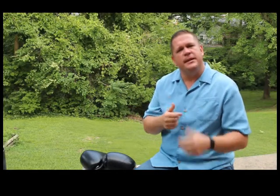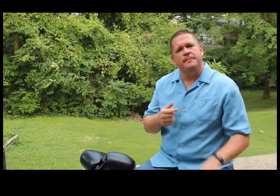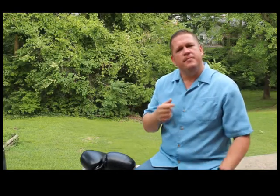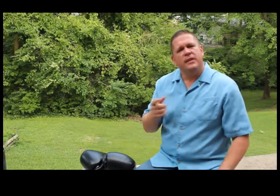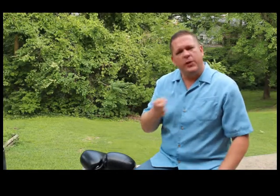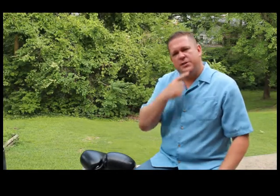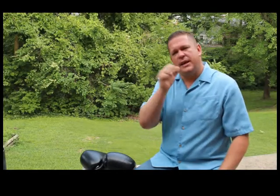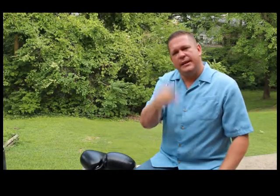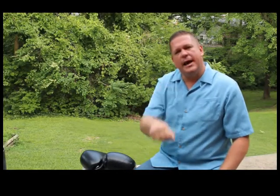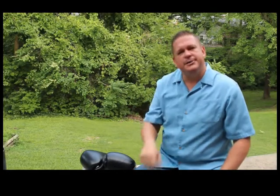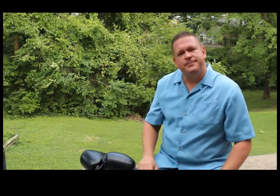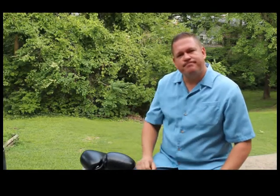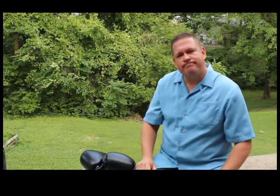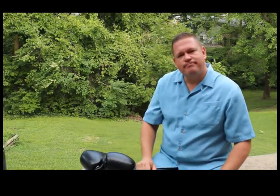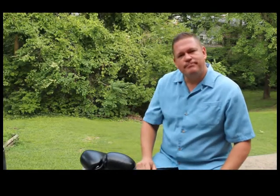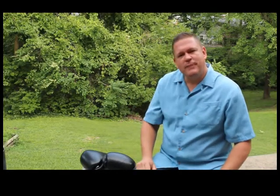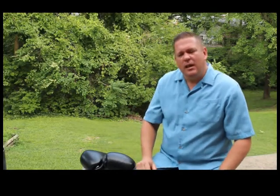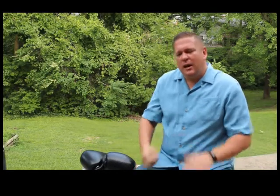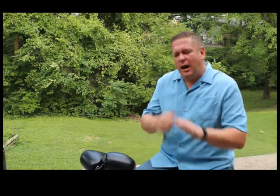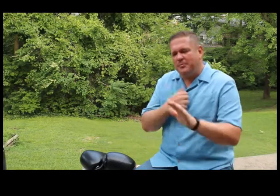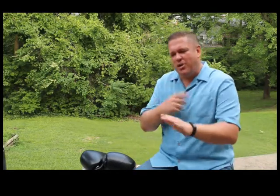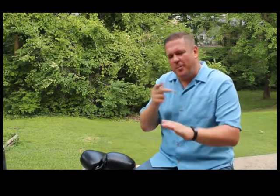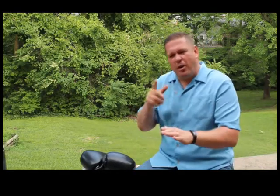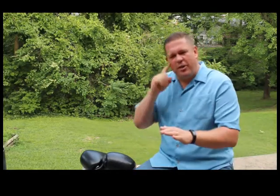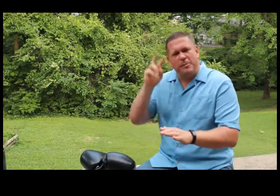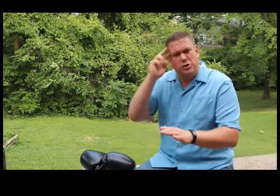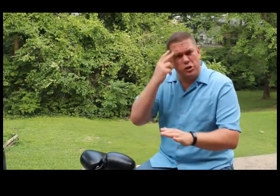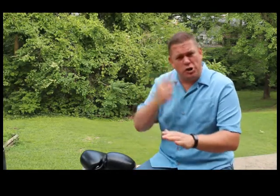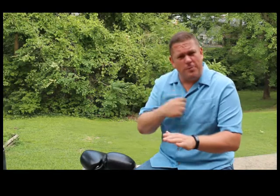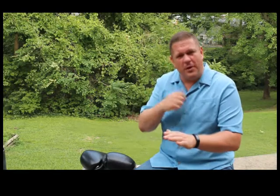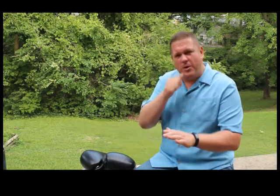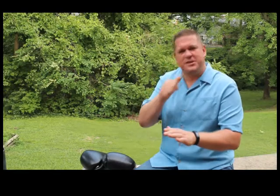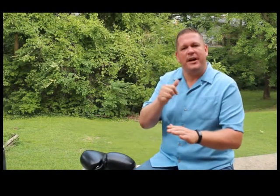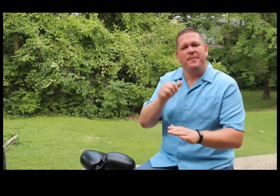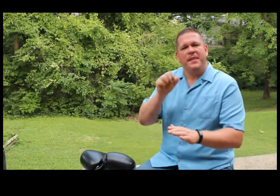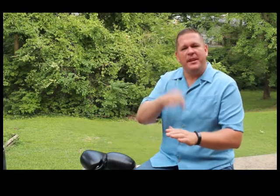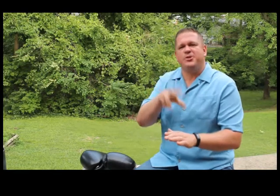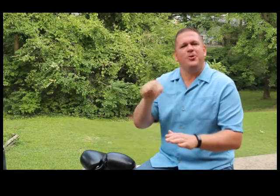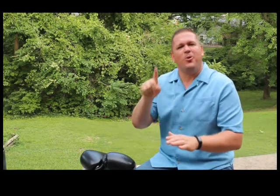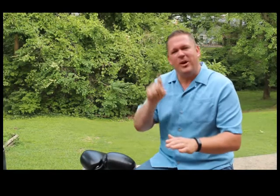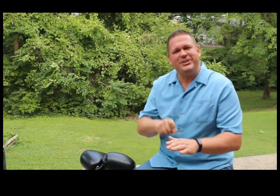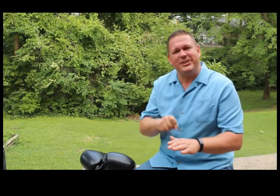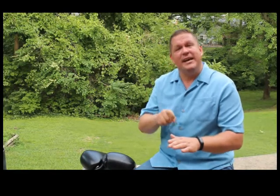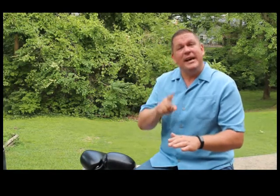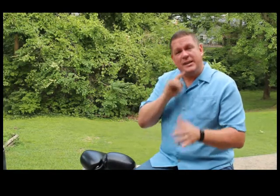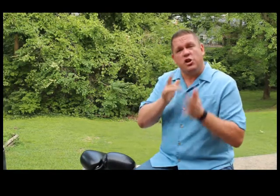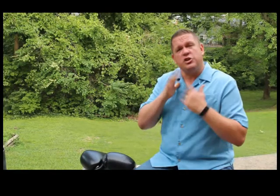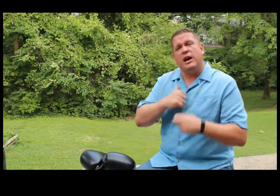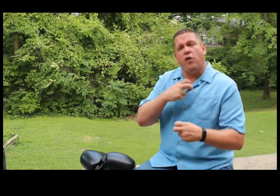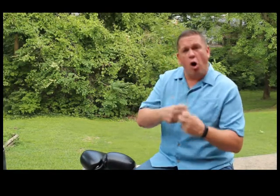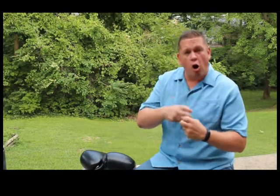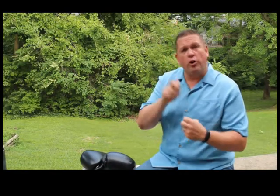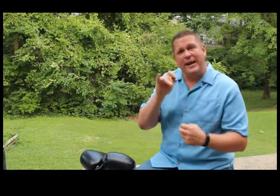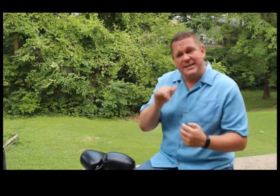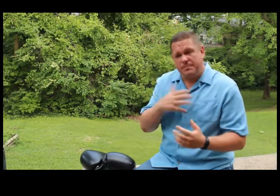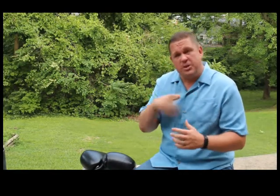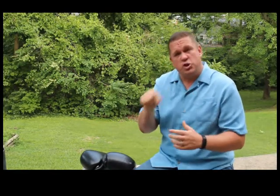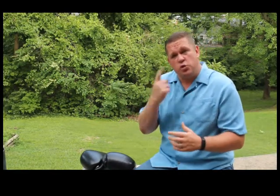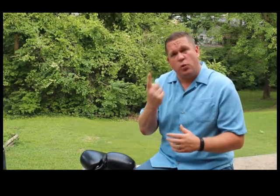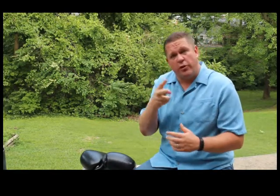He would say yes. I'm sorry, Paul. I think you misunderstood me. It wasn't a yes or no question. Is the Christian life hard or easy? Please choose one of